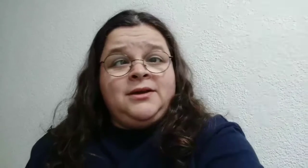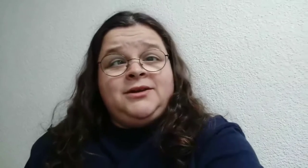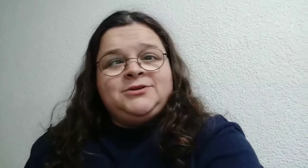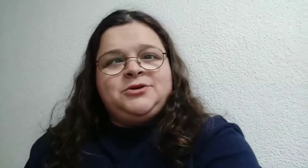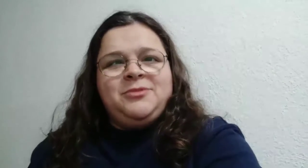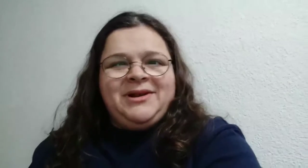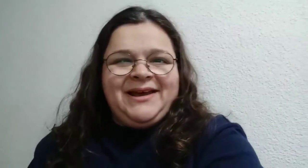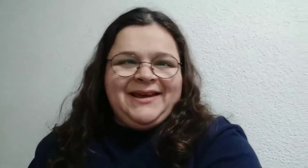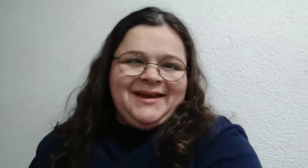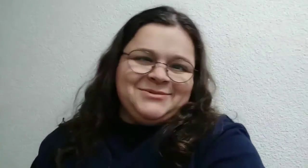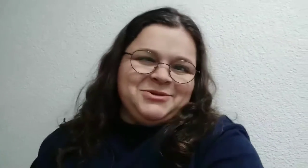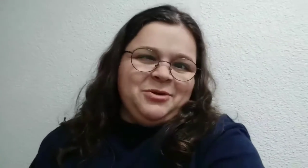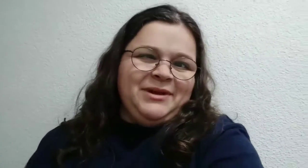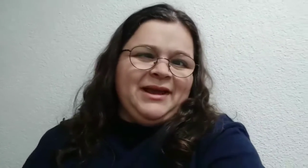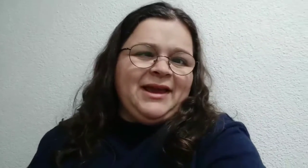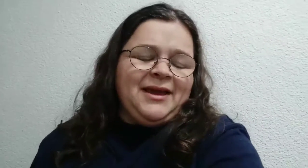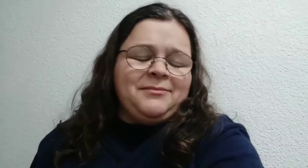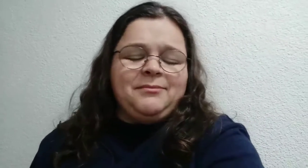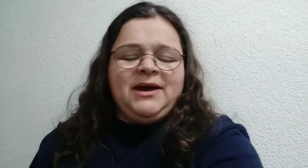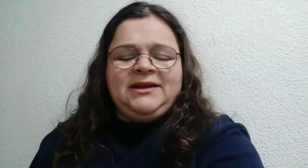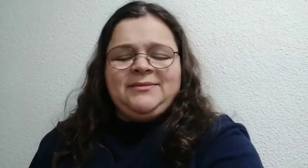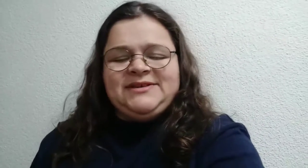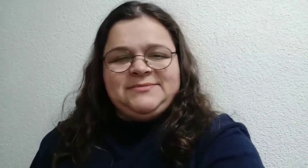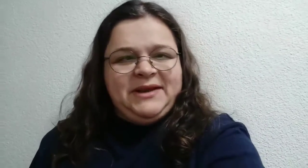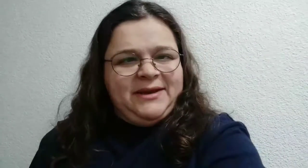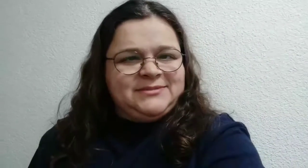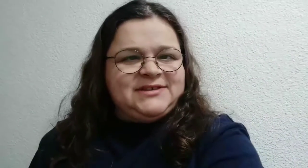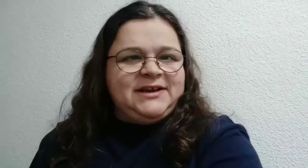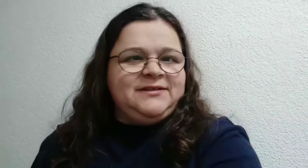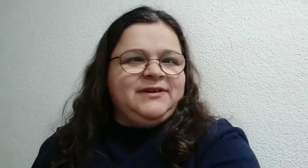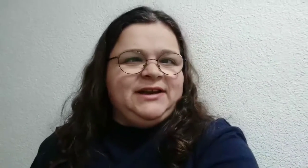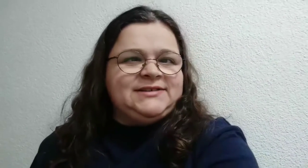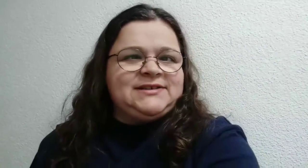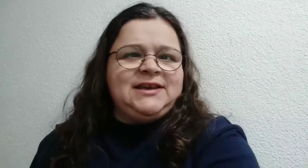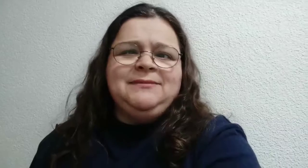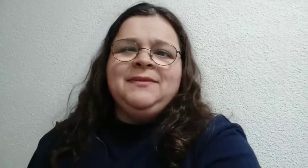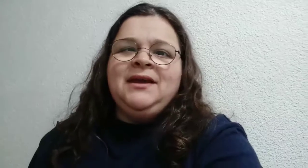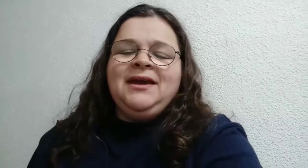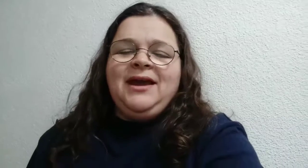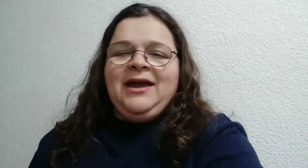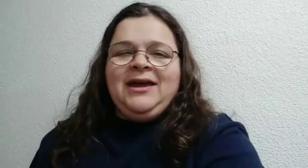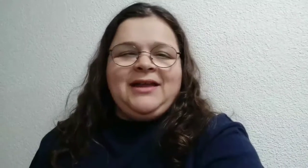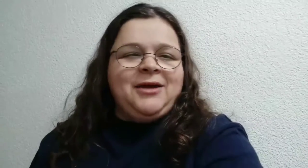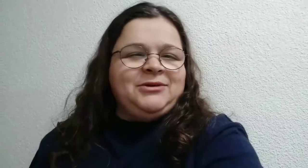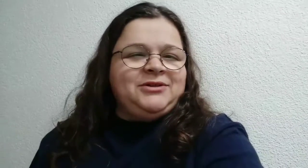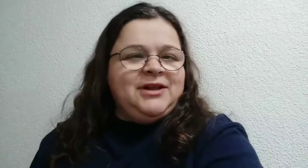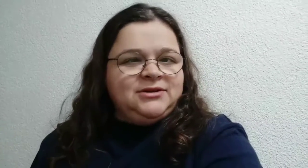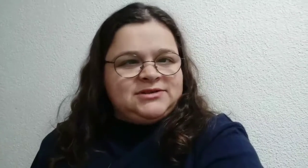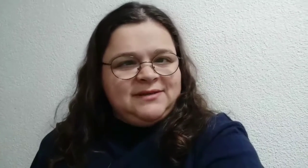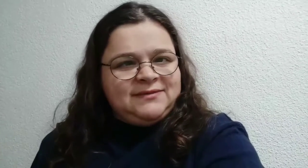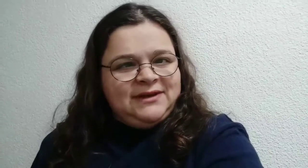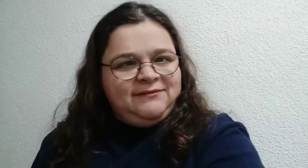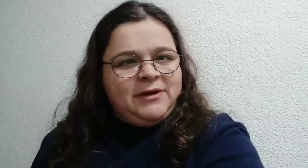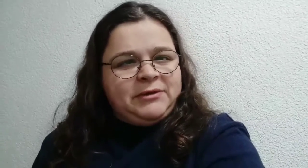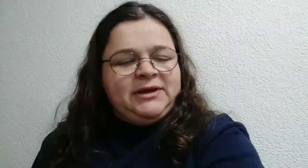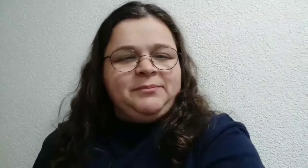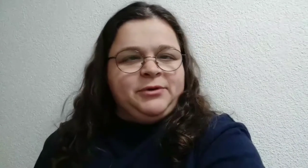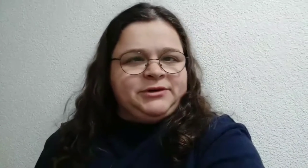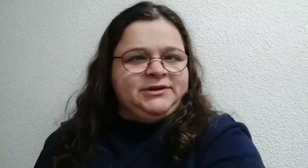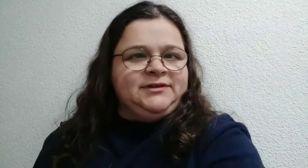Shulam Aleyhem, Shulam Aleyhem, my name is Miriam Sarit-Walensky and I want to tell you something very important.